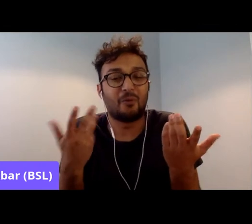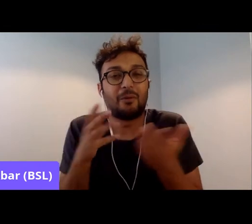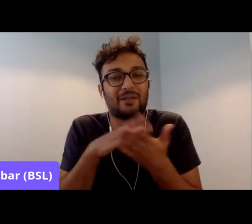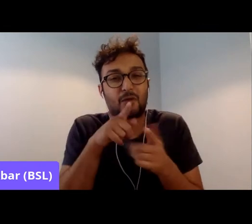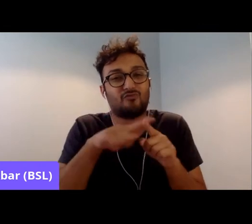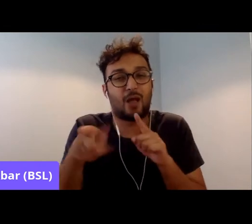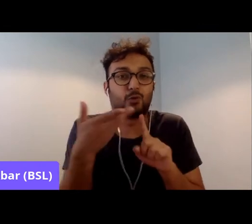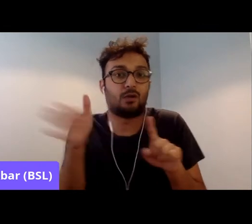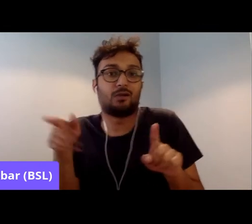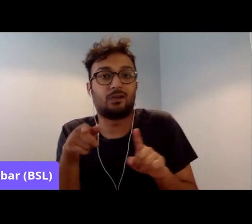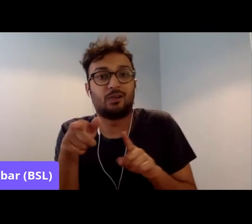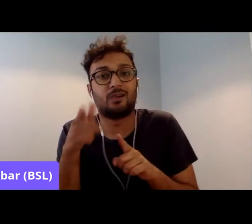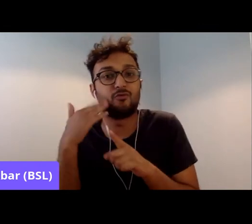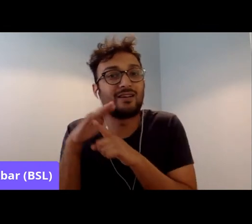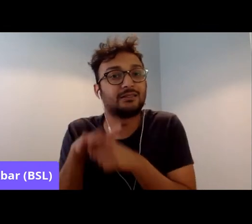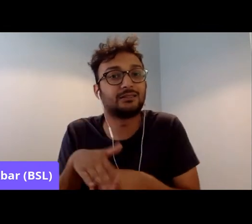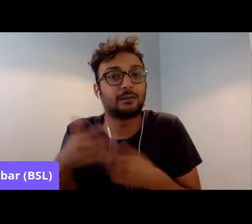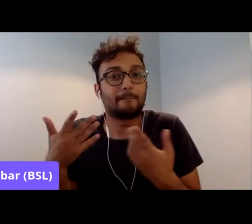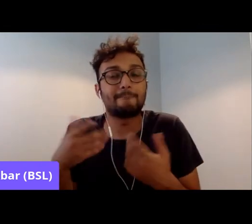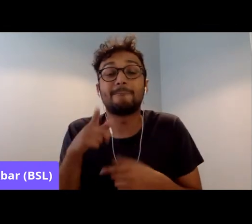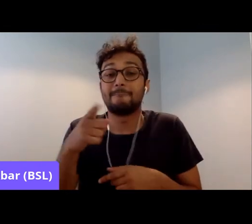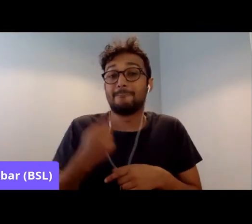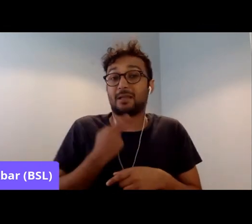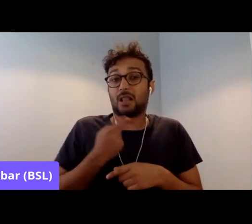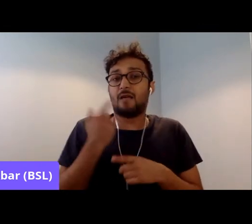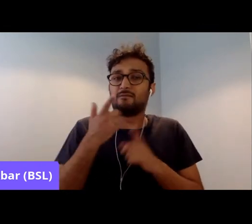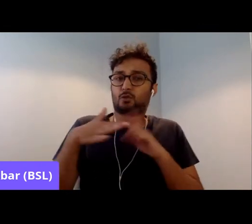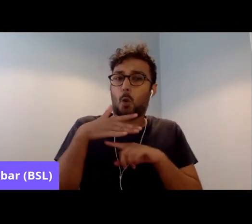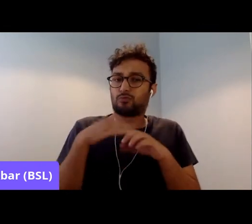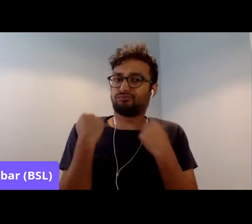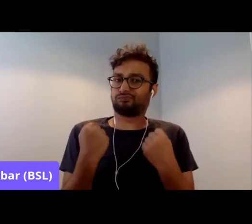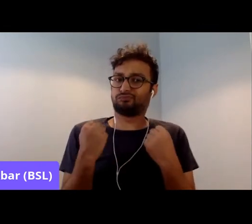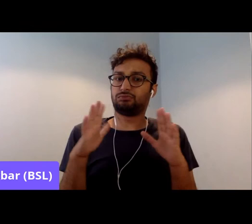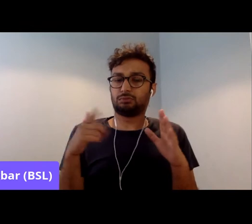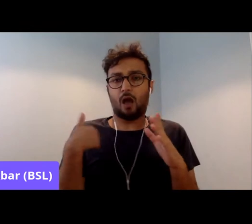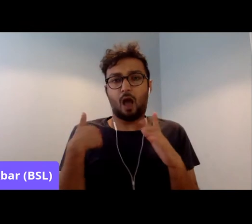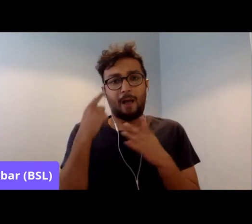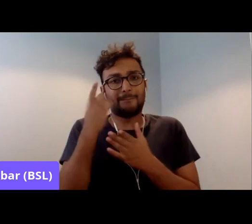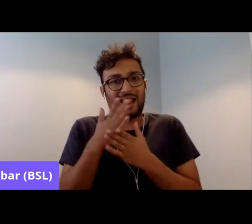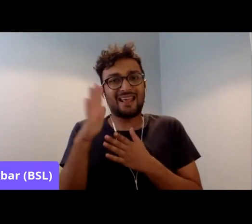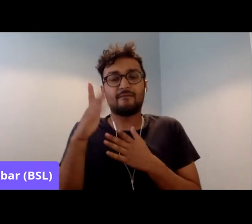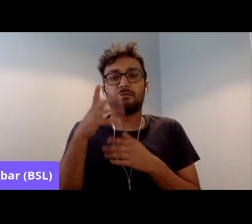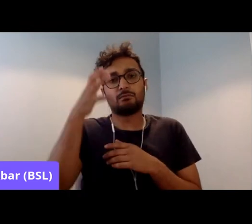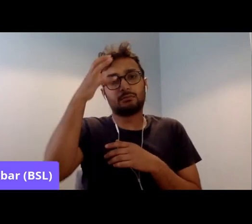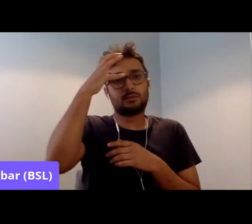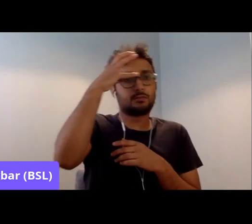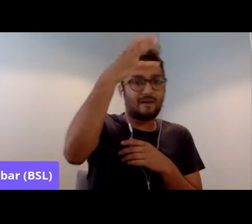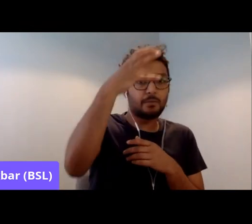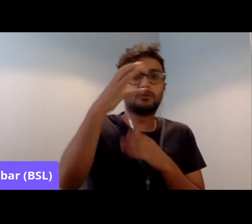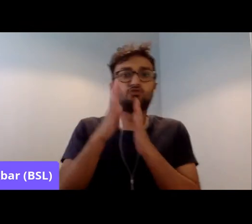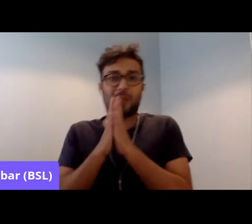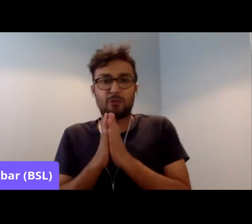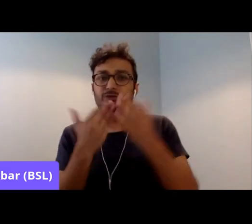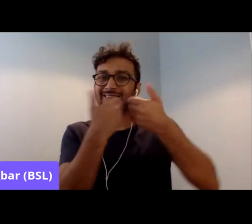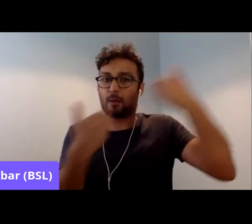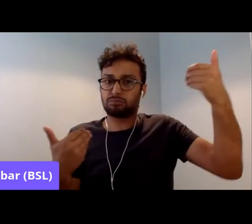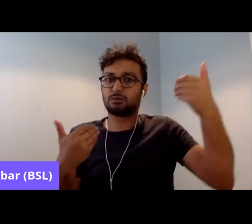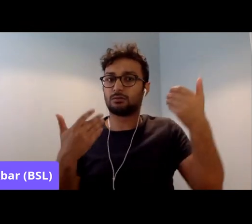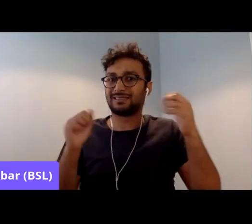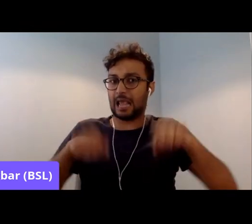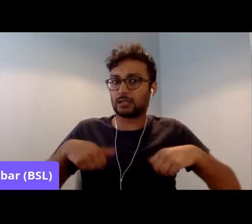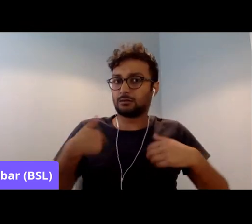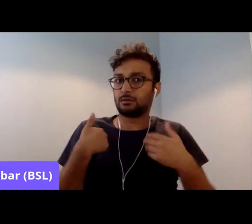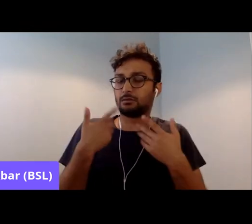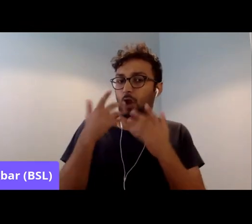committed to secularism, for example, and secular state. But nonetheless, you know, I don't feel that the far